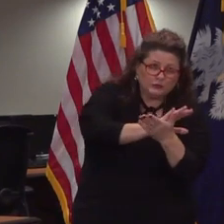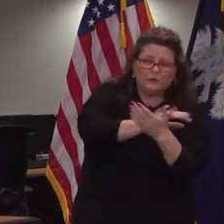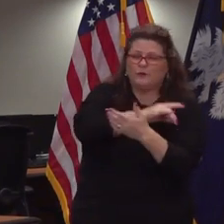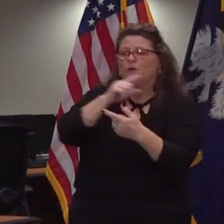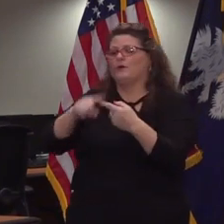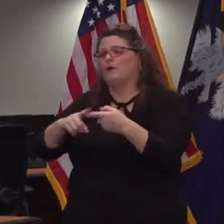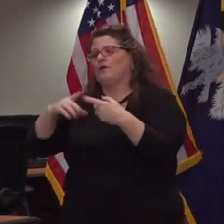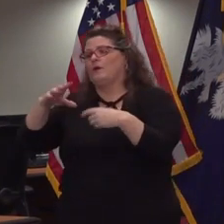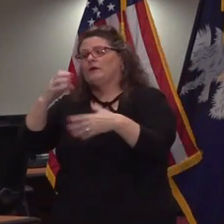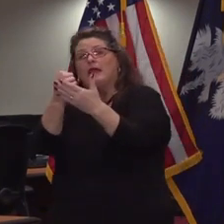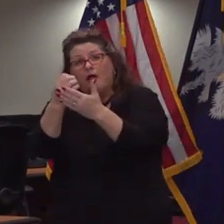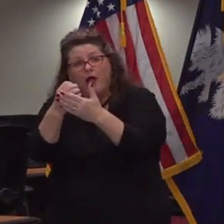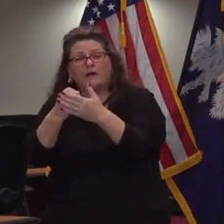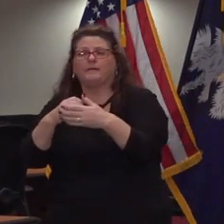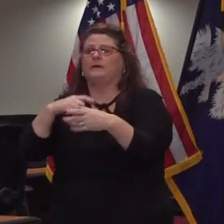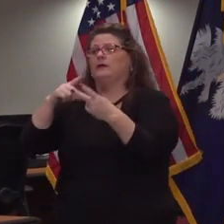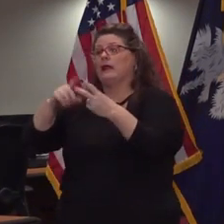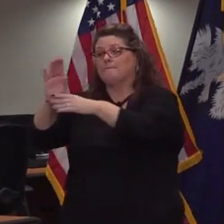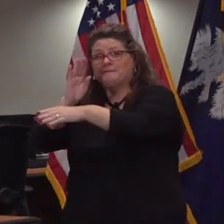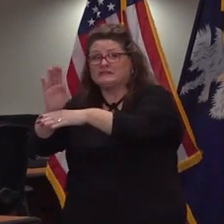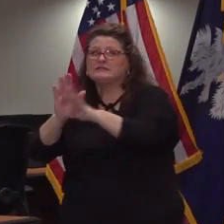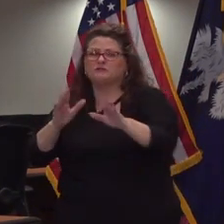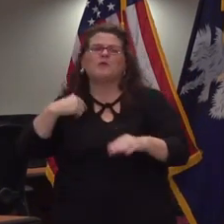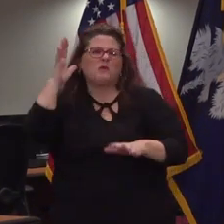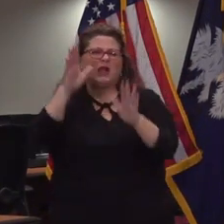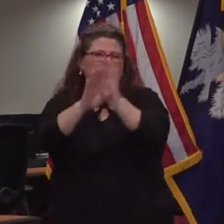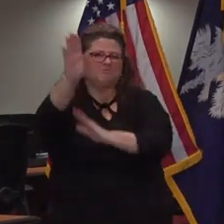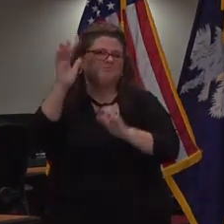the children then we will go right straight to the top thank you